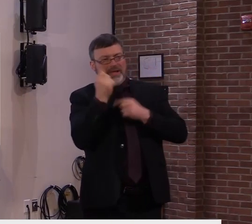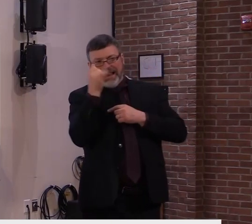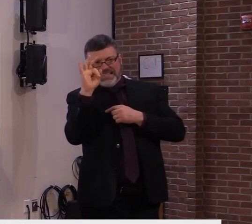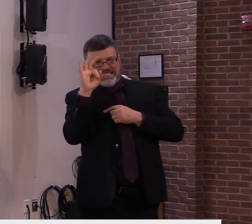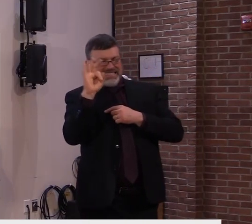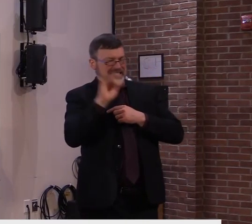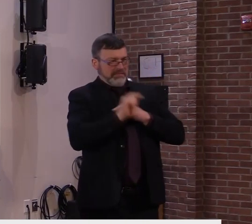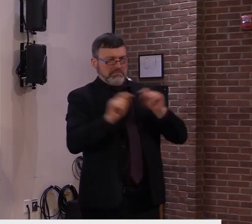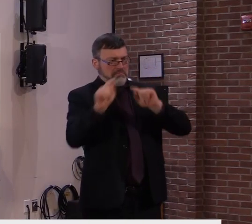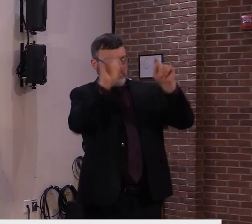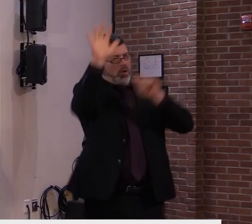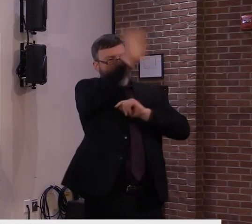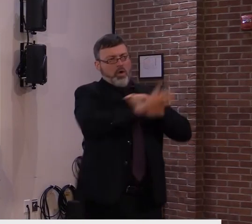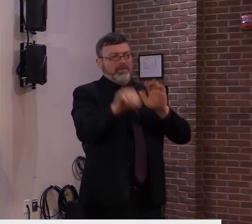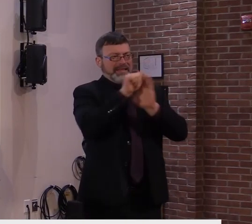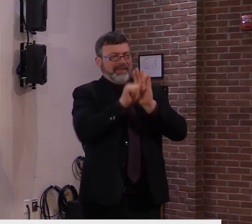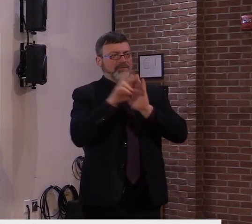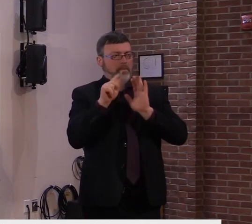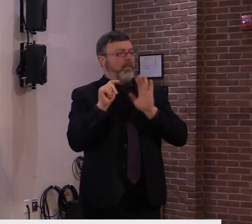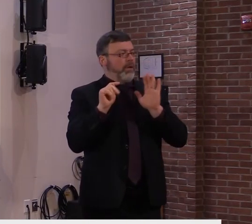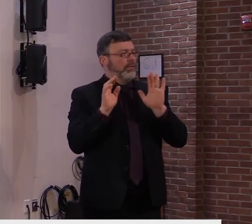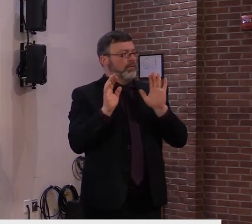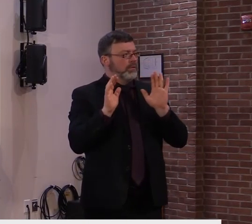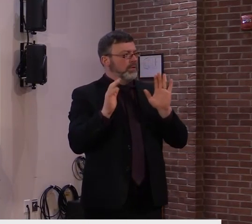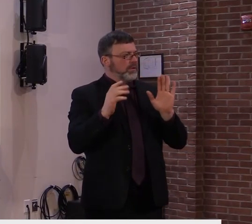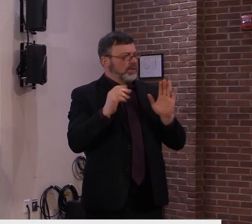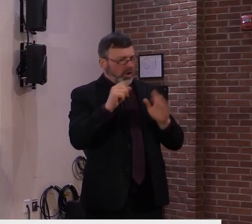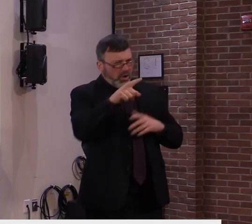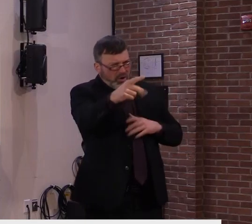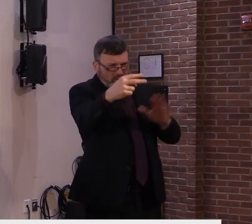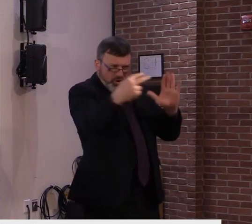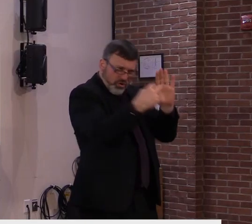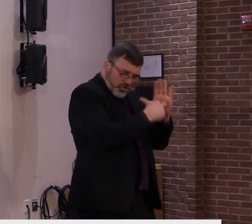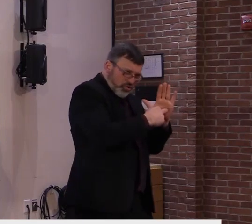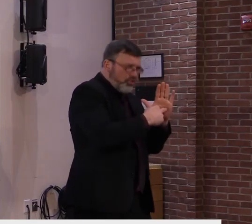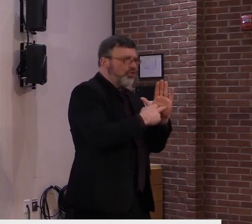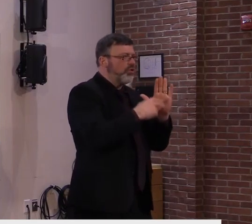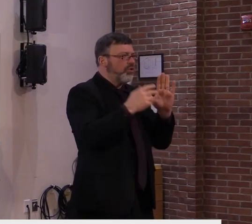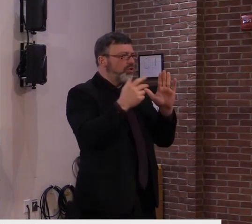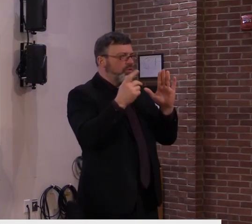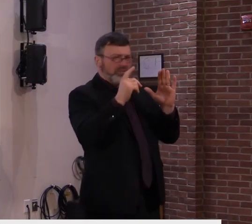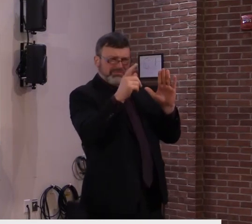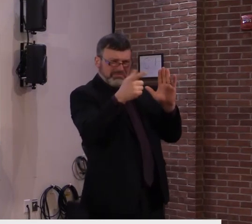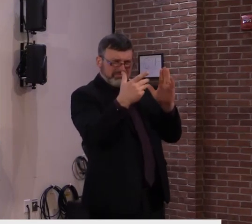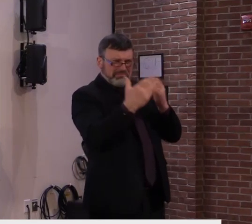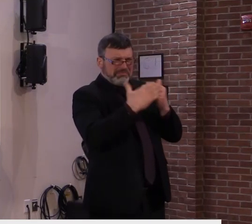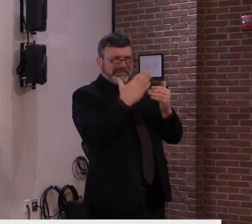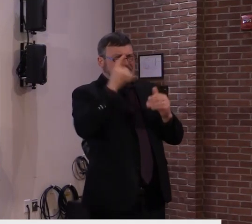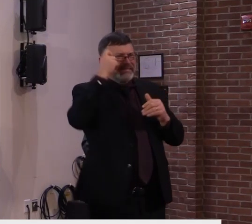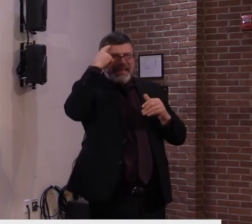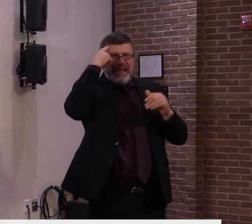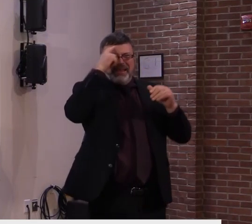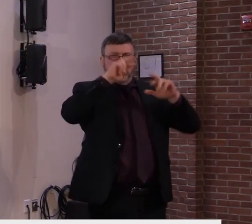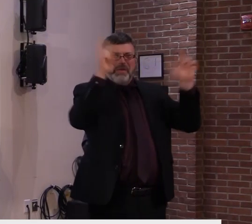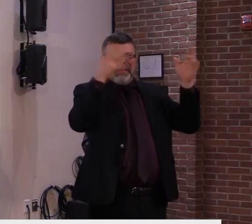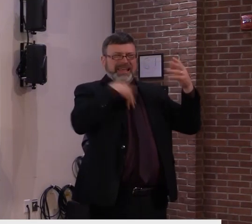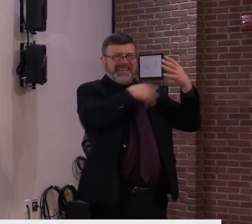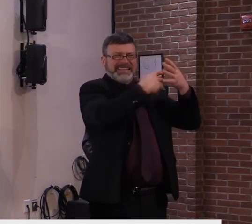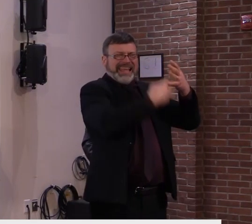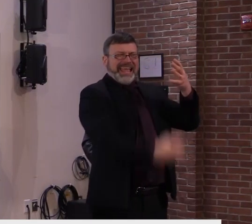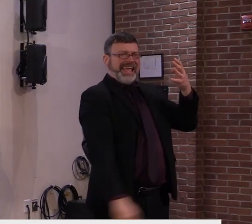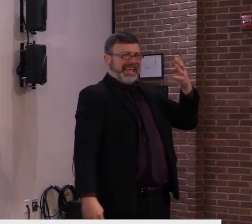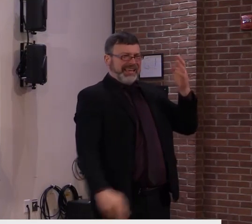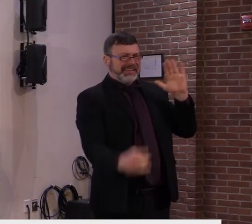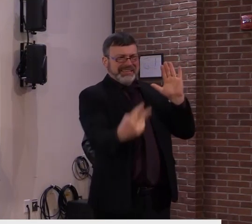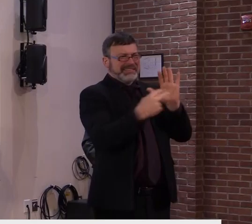please, if you can, get your viewers or your readers to go to the health department website and sign up